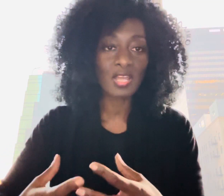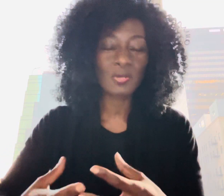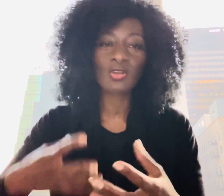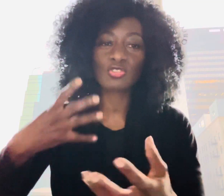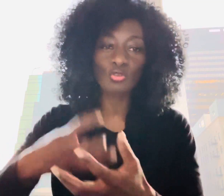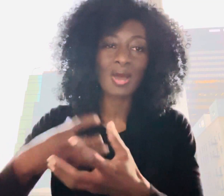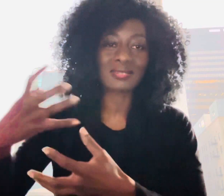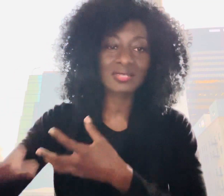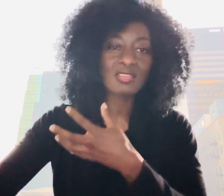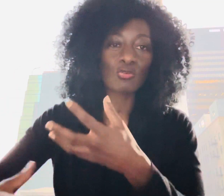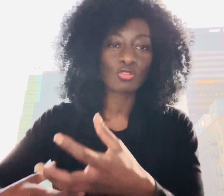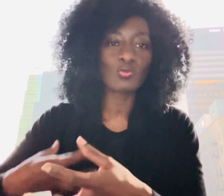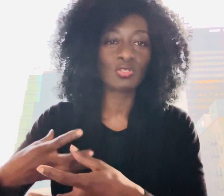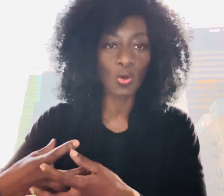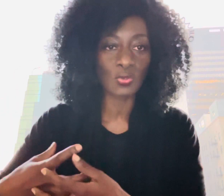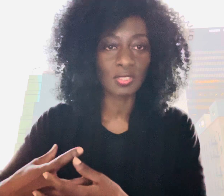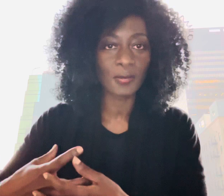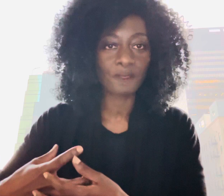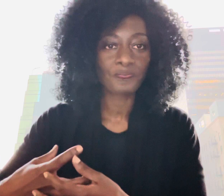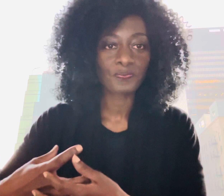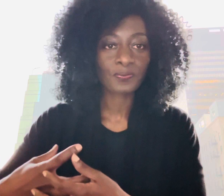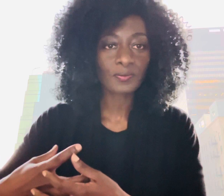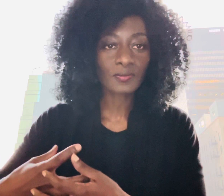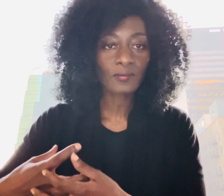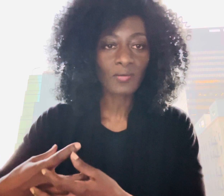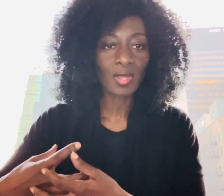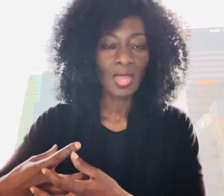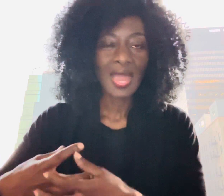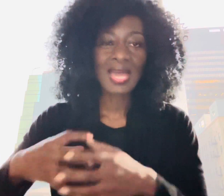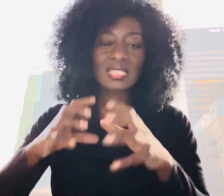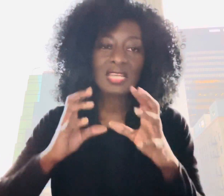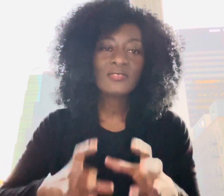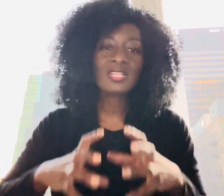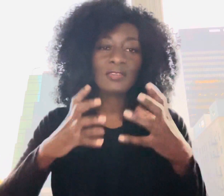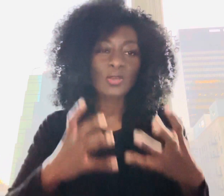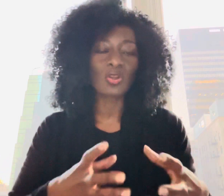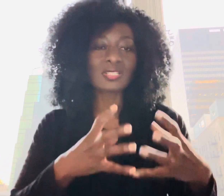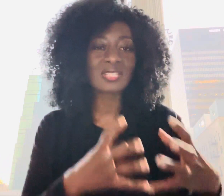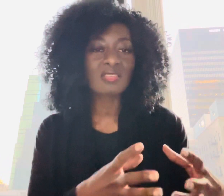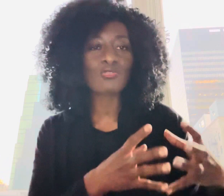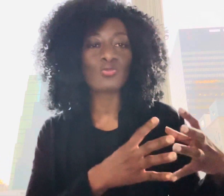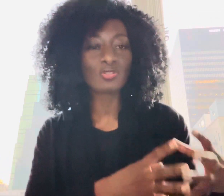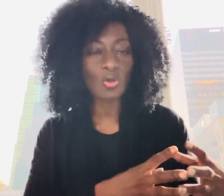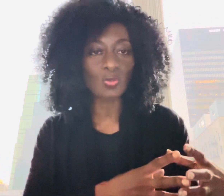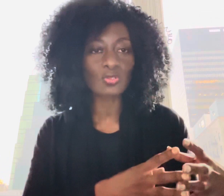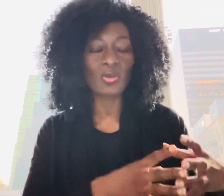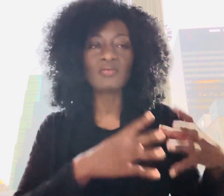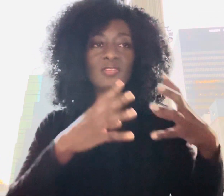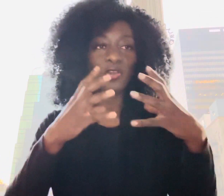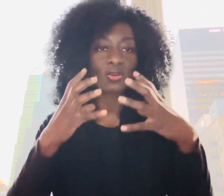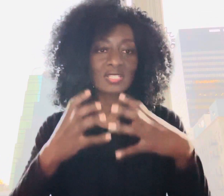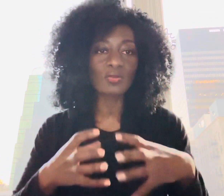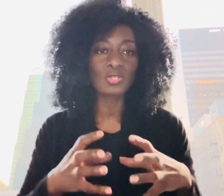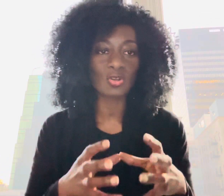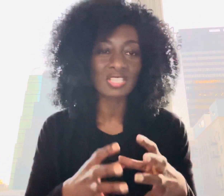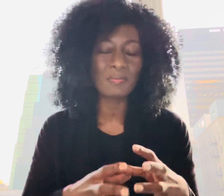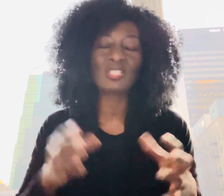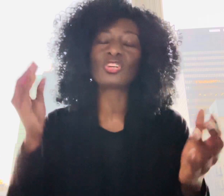because you are seeing those results and even if you're not seeing the results or even if you're not seeing results in me just